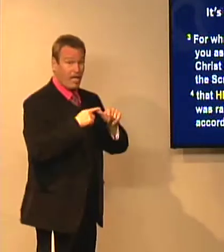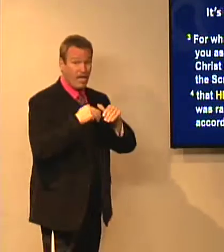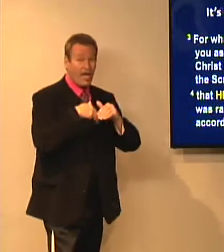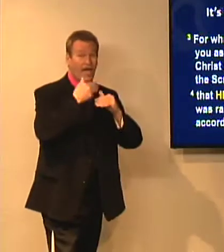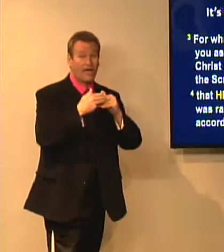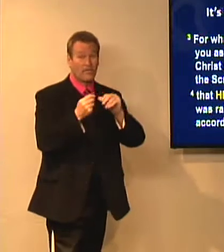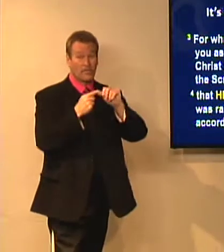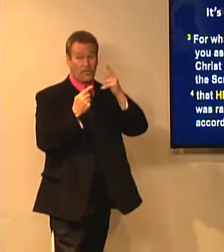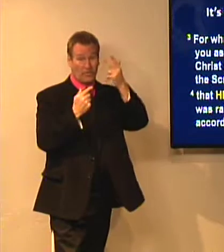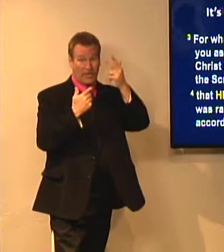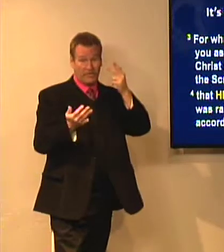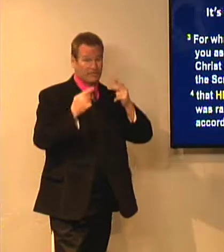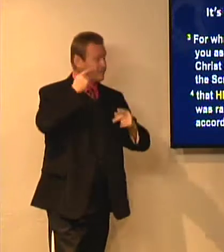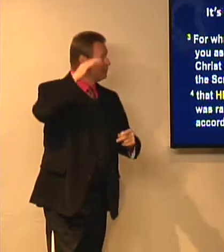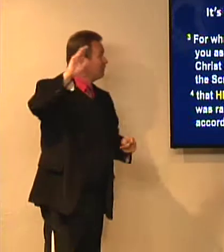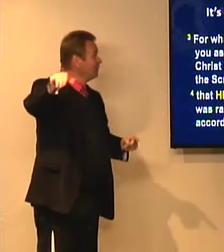And then, the third thing,